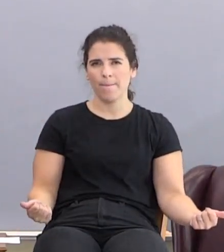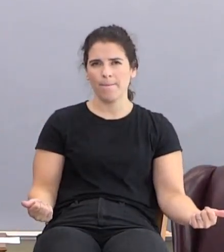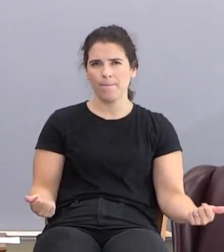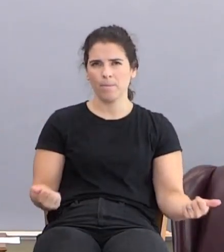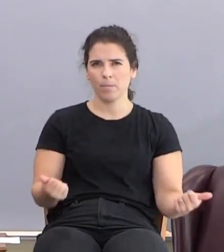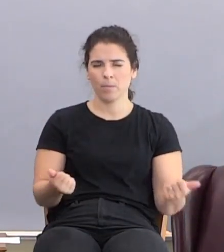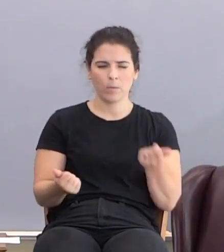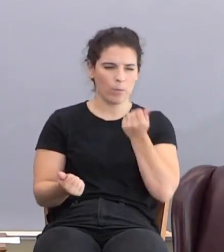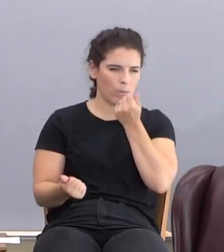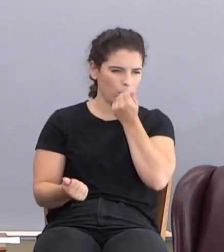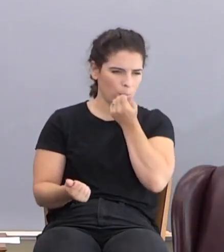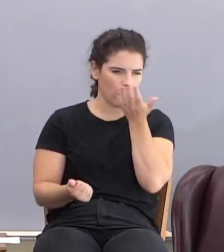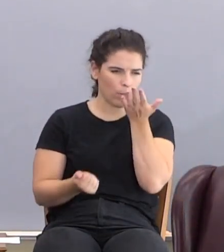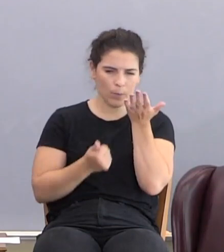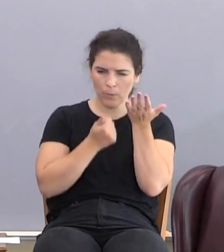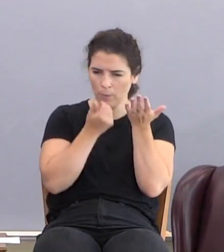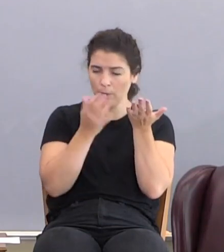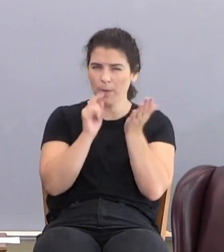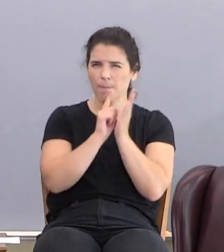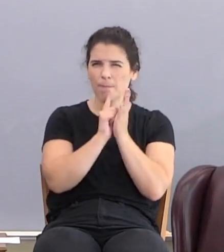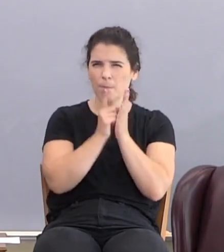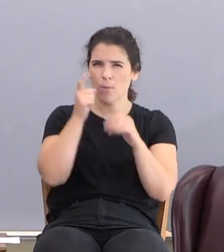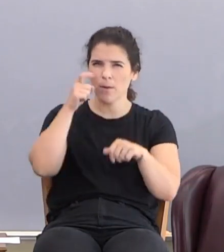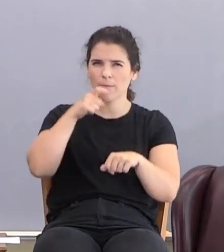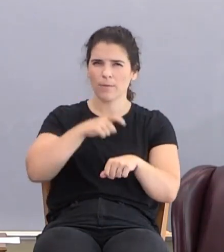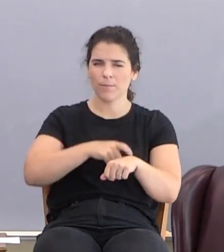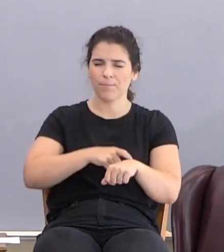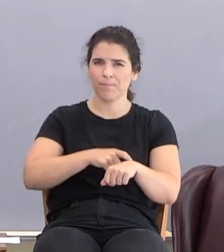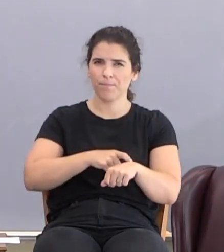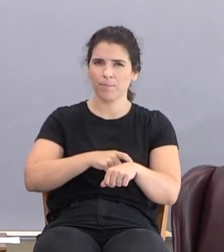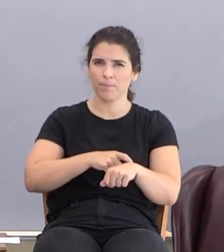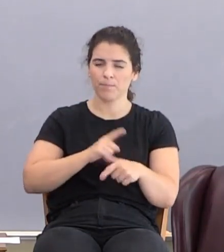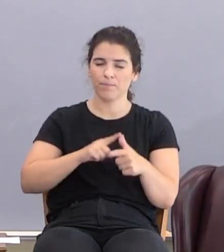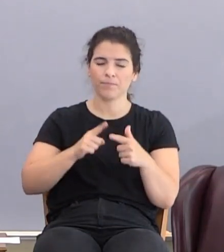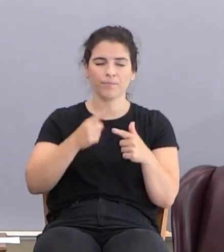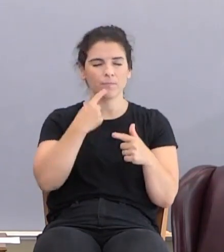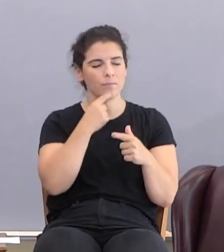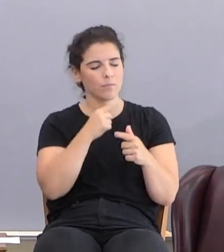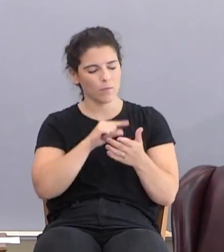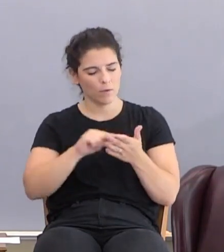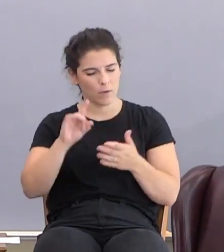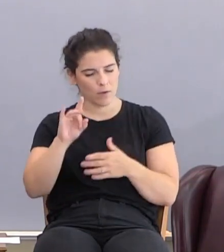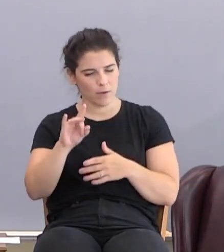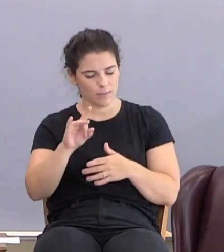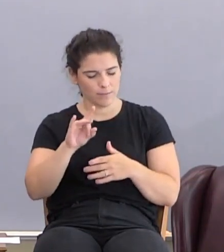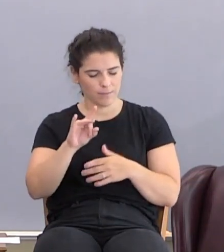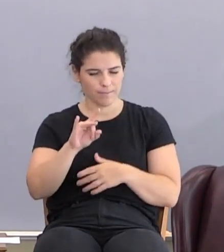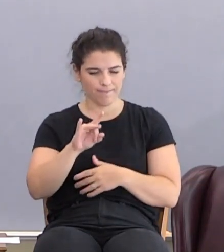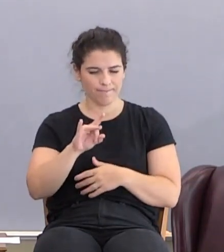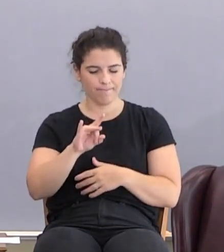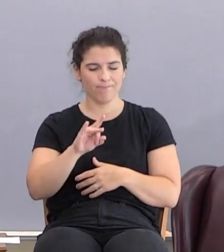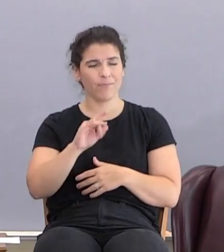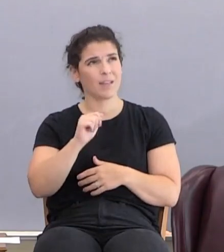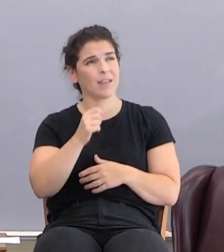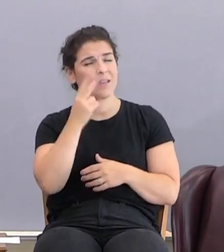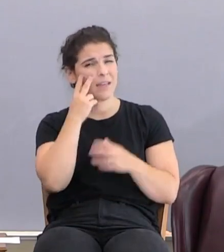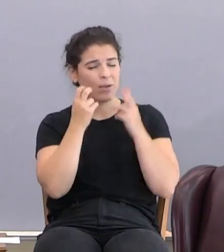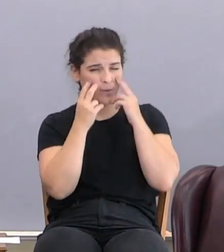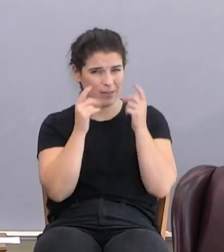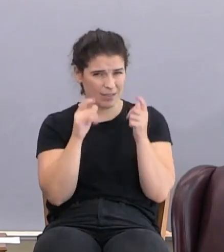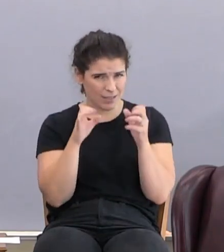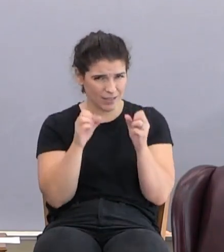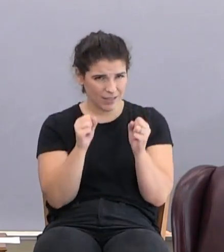Dissolved in that one moment. Then he says in verse 8, verse 8, yea doubtless,